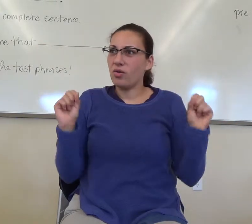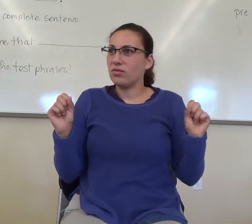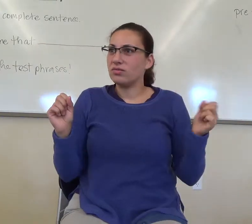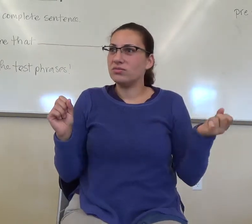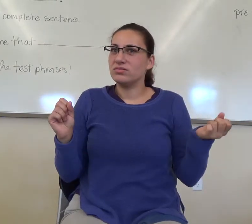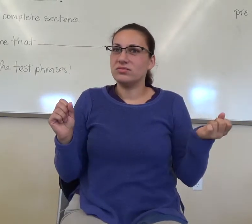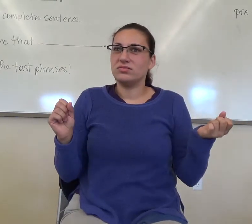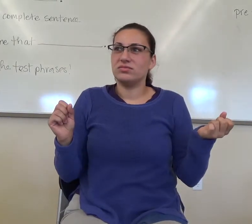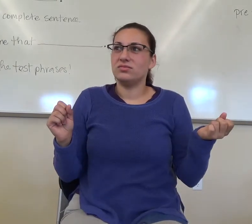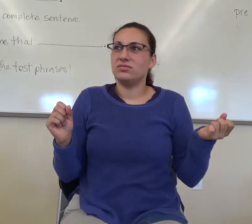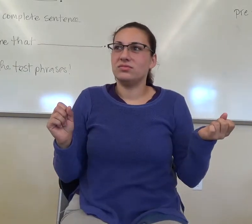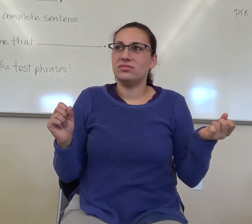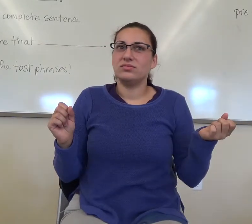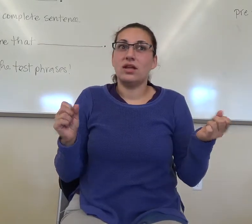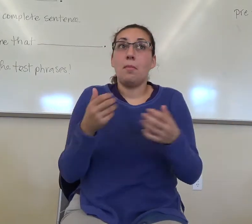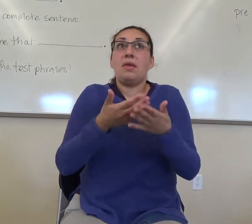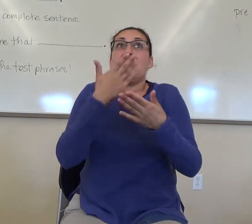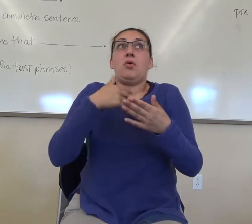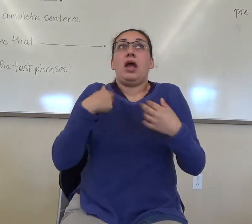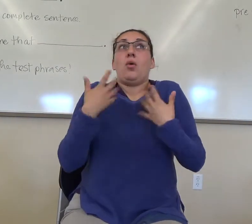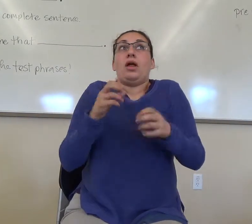Before it explodes.